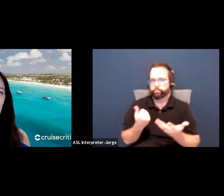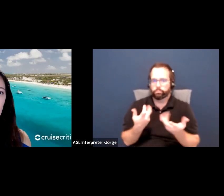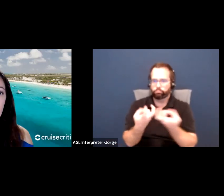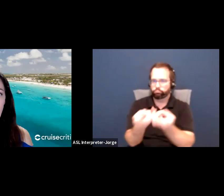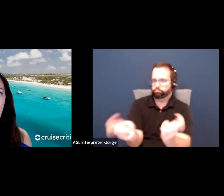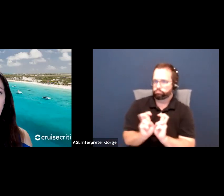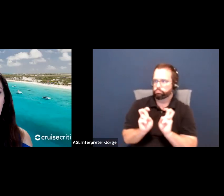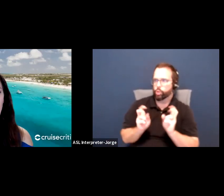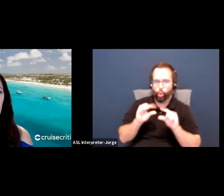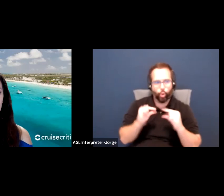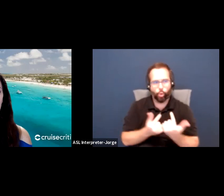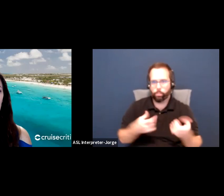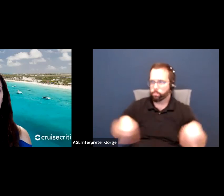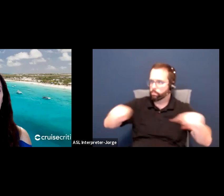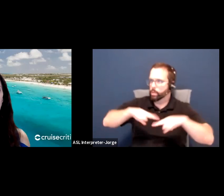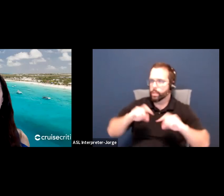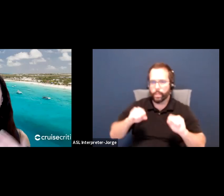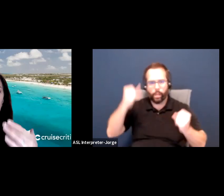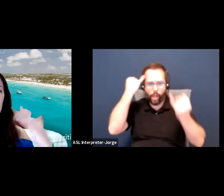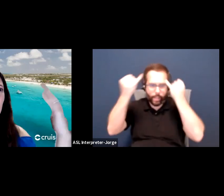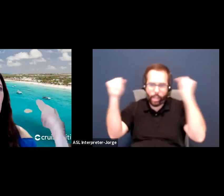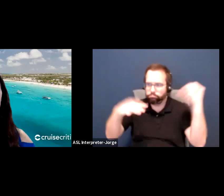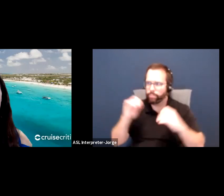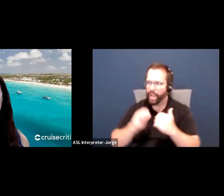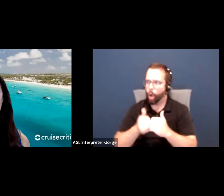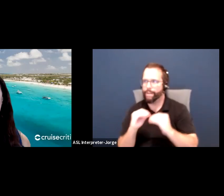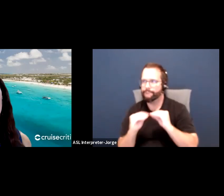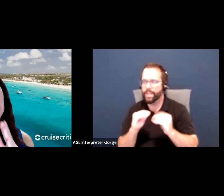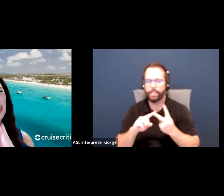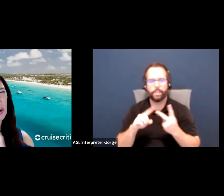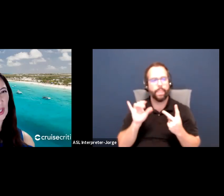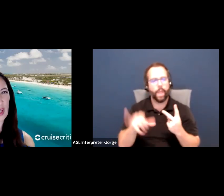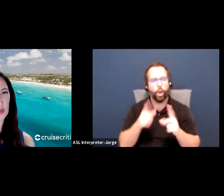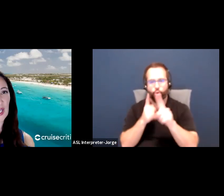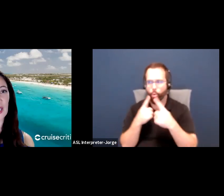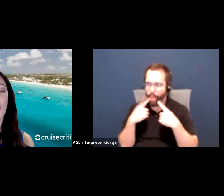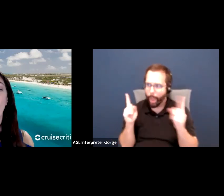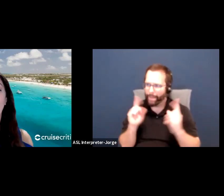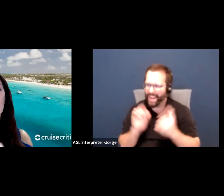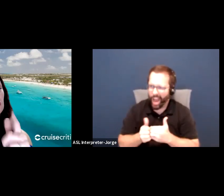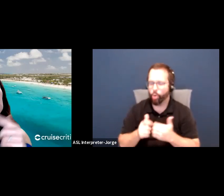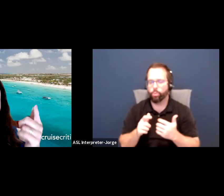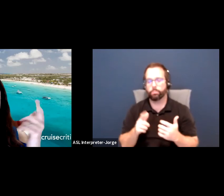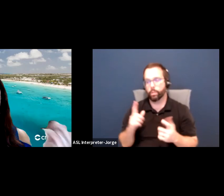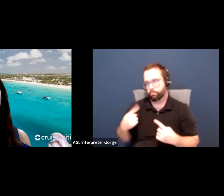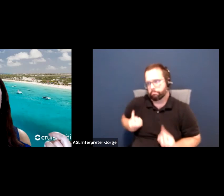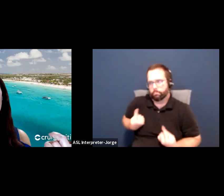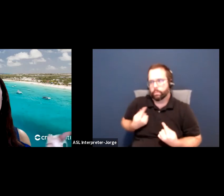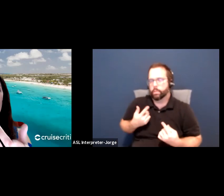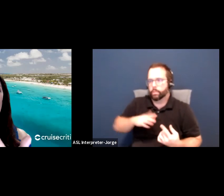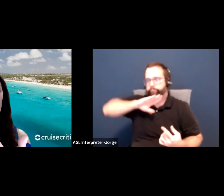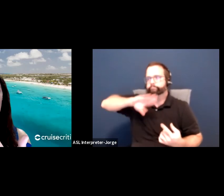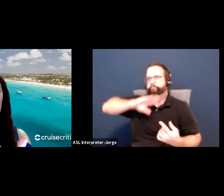okay, how, how can I fix this? How can I make this goal happen? Because it isn't going as I planned, or there's going to be a time for